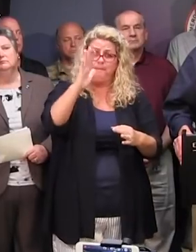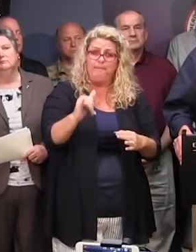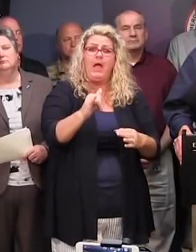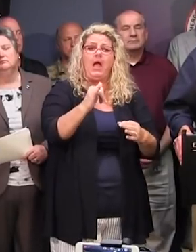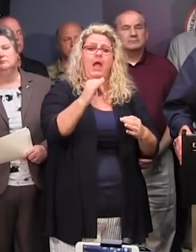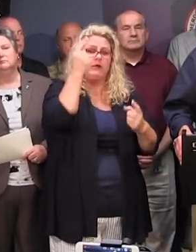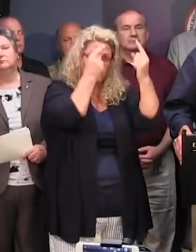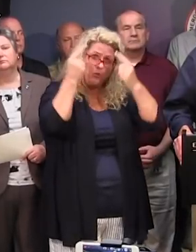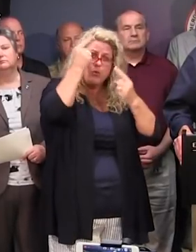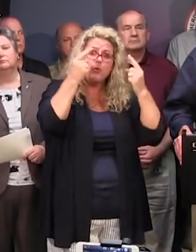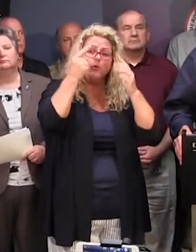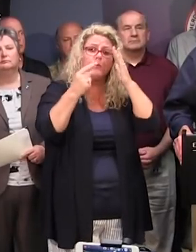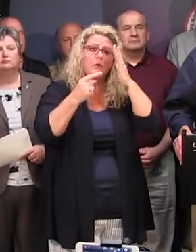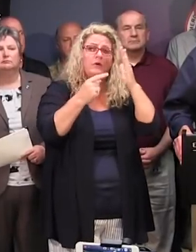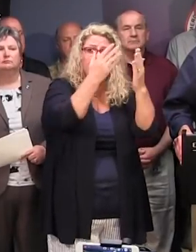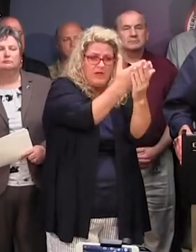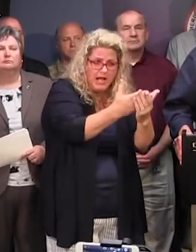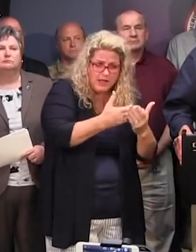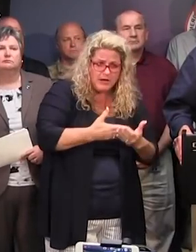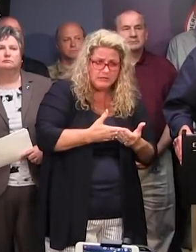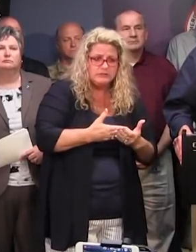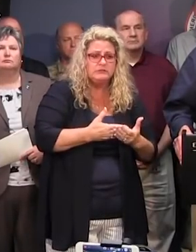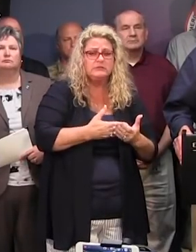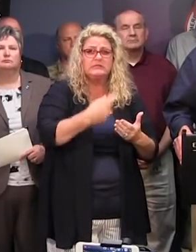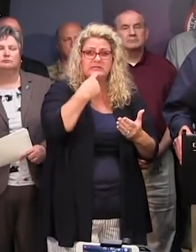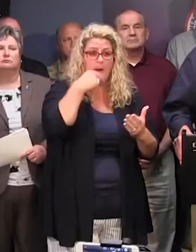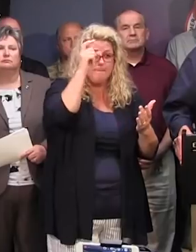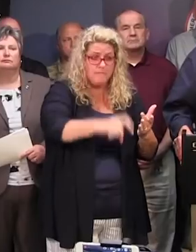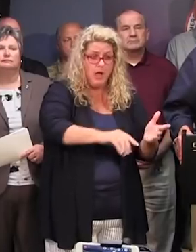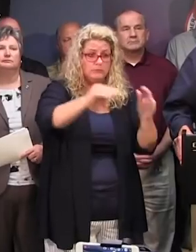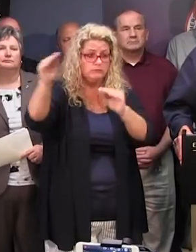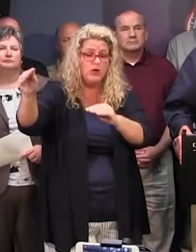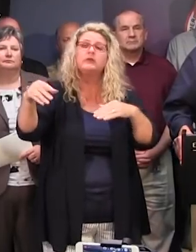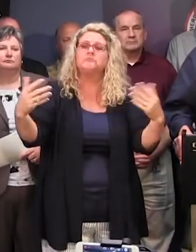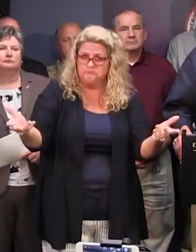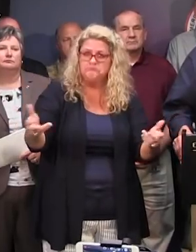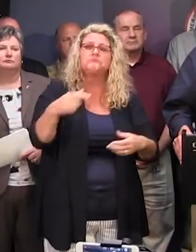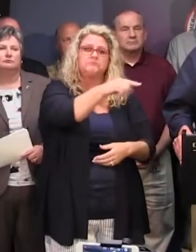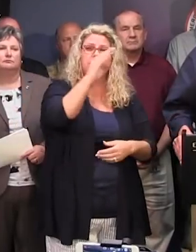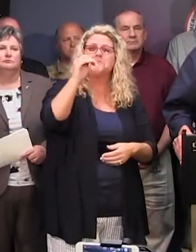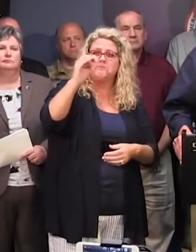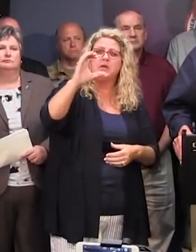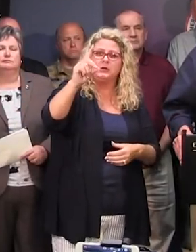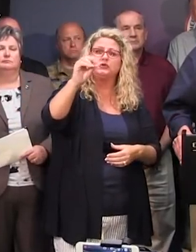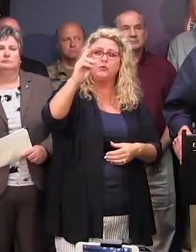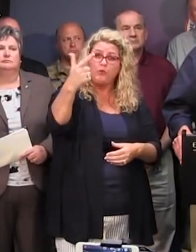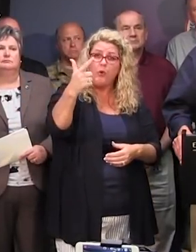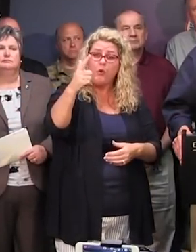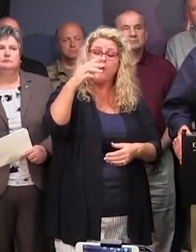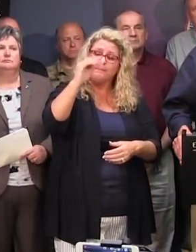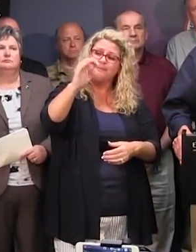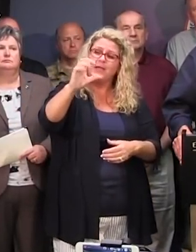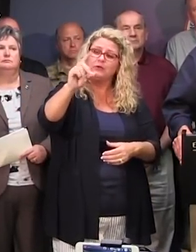thoughtful decisions based on the facts. And the facts are, particularly as concerns McDougal, that is the safest place